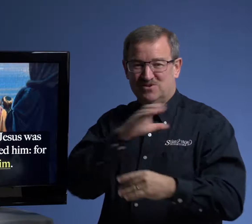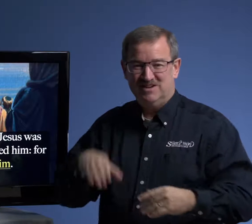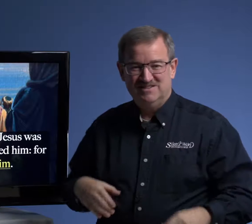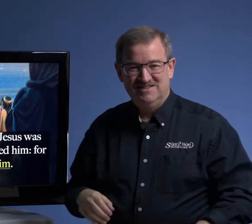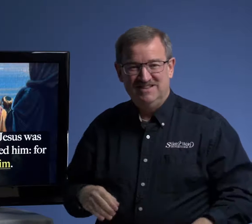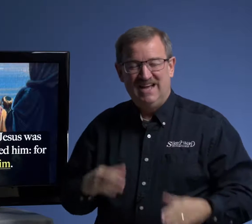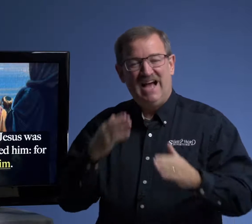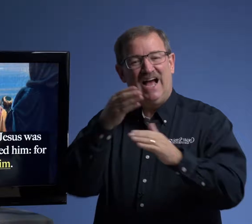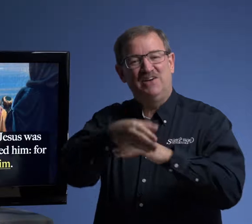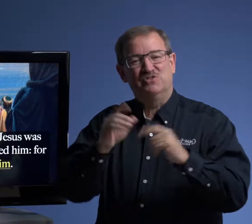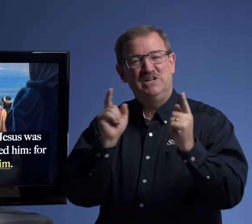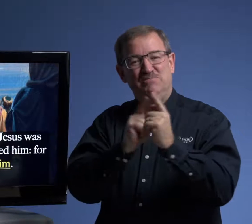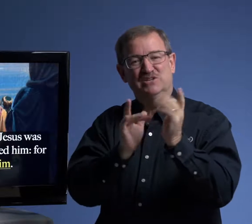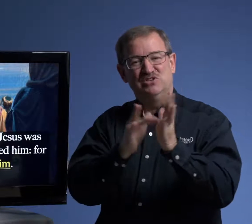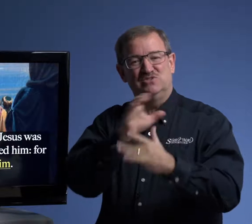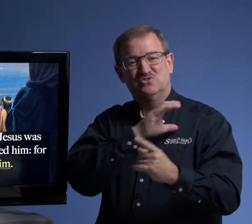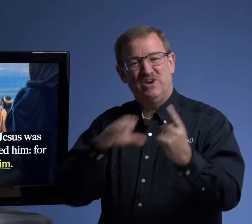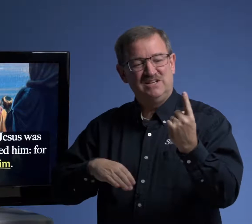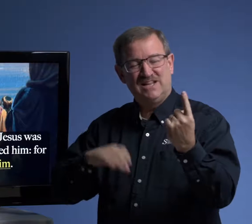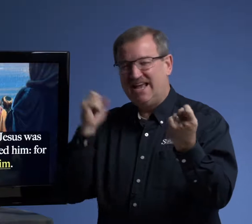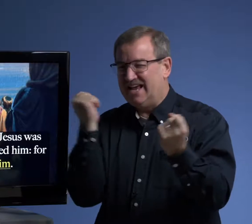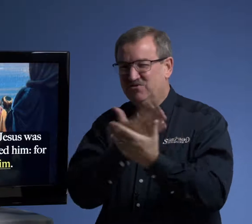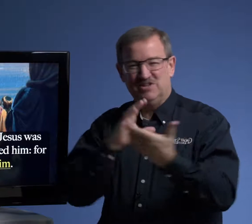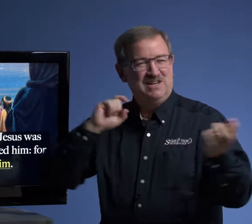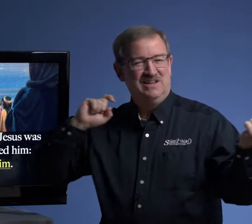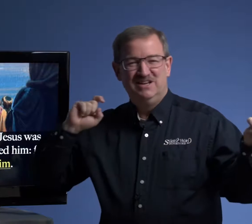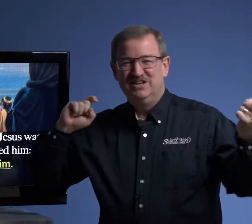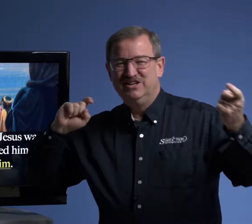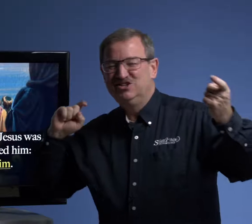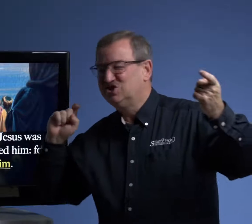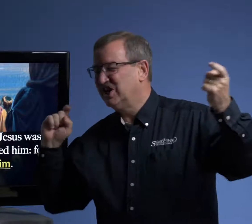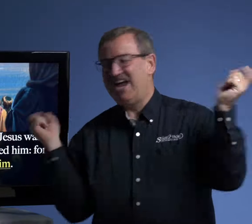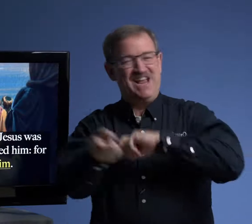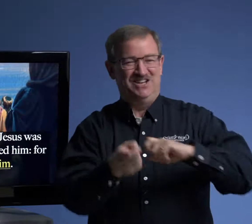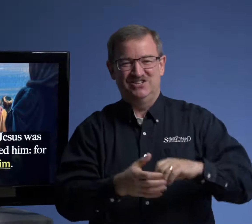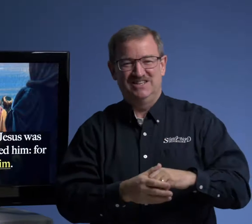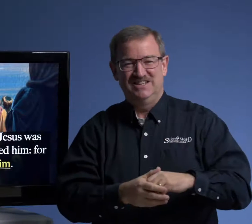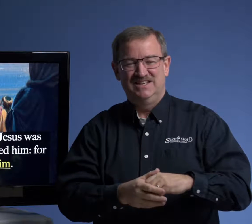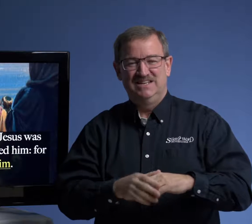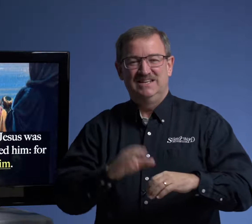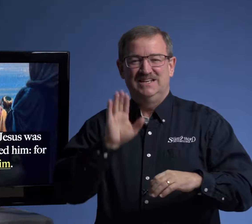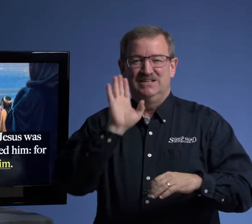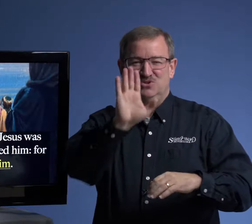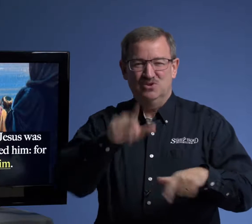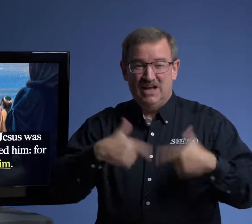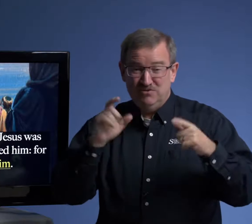Christ. After he met Jesus Christ, everything changed. Your life